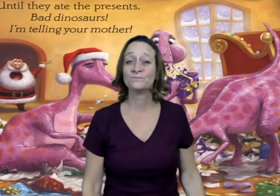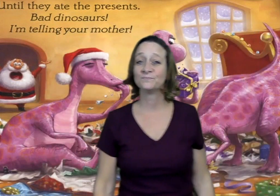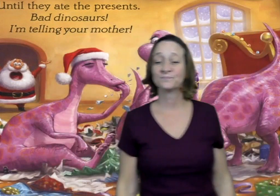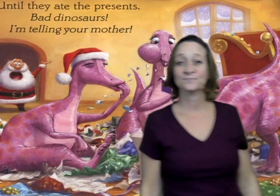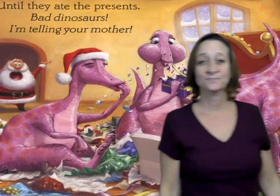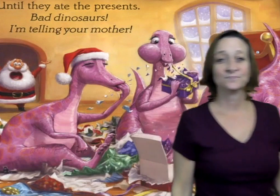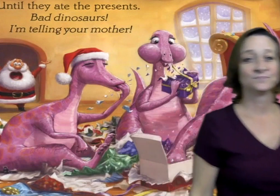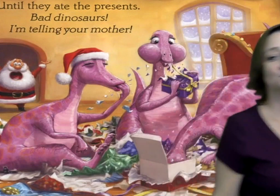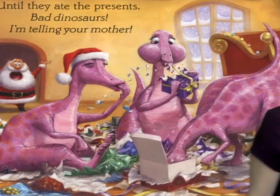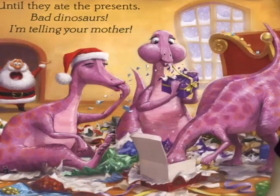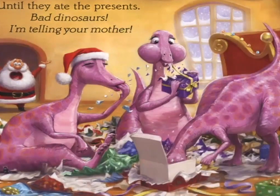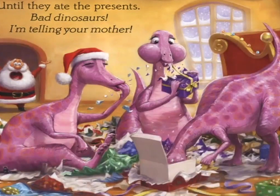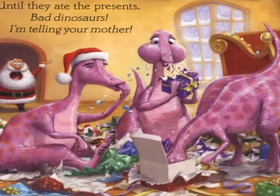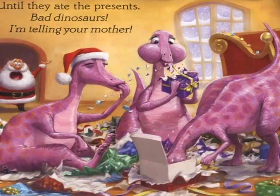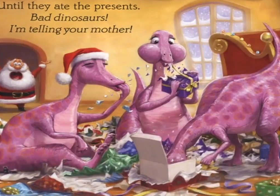And they just kept eating the presents.